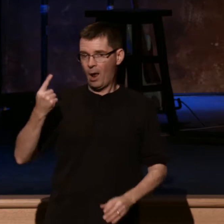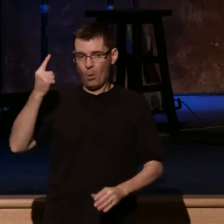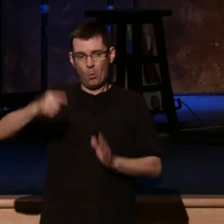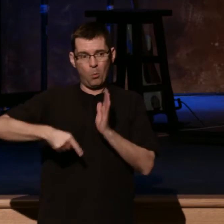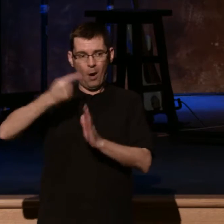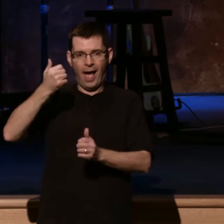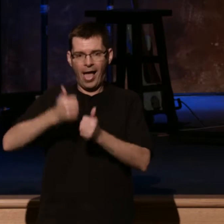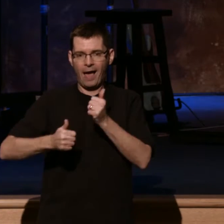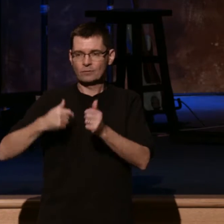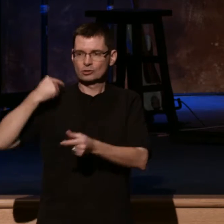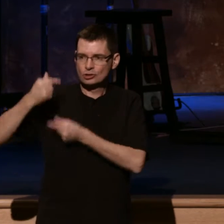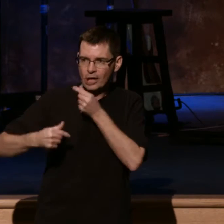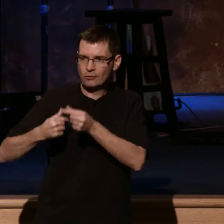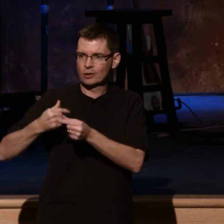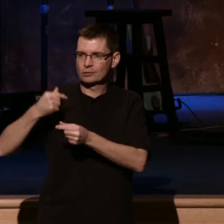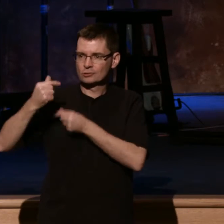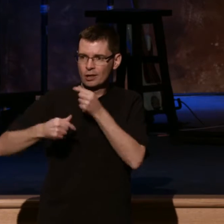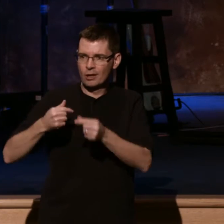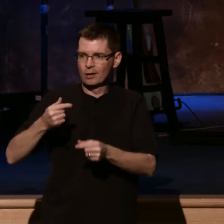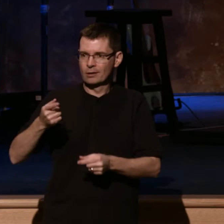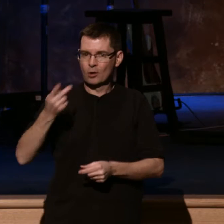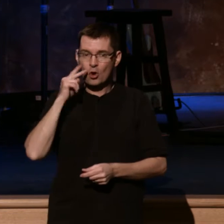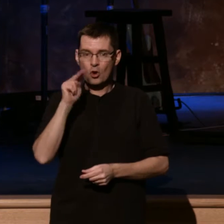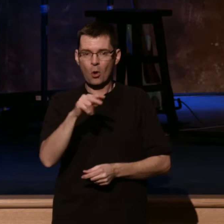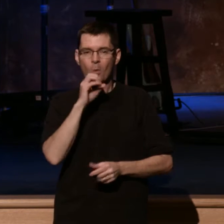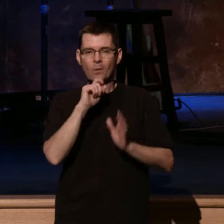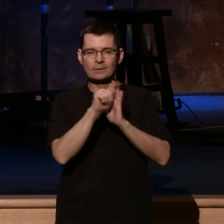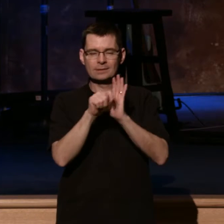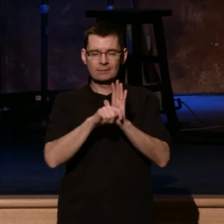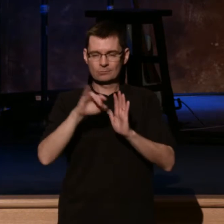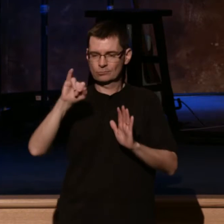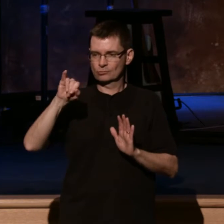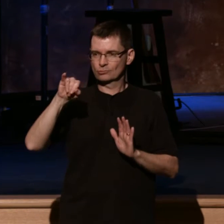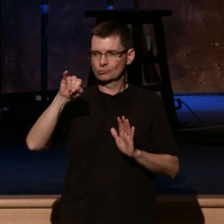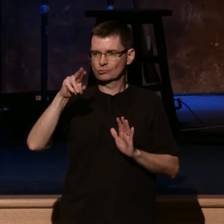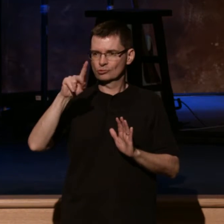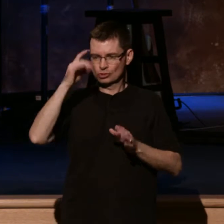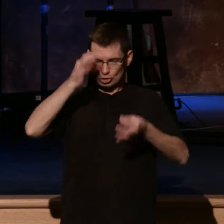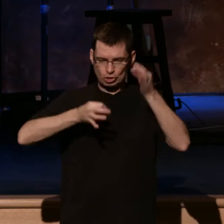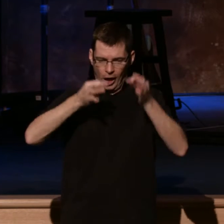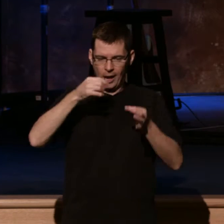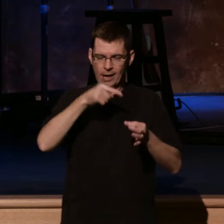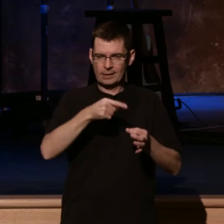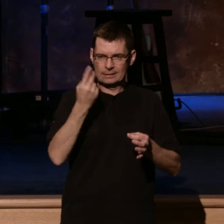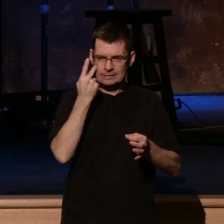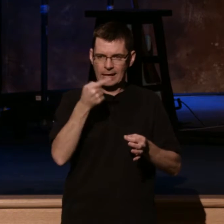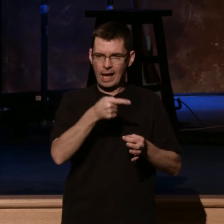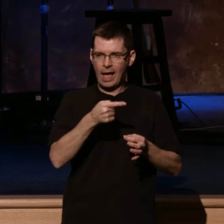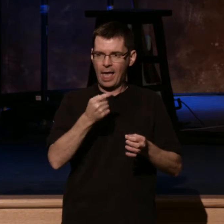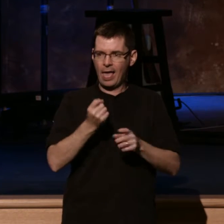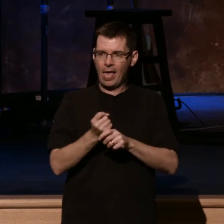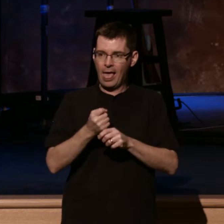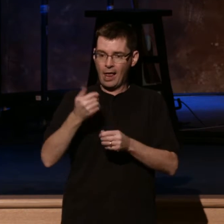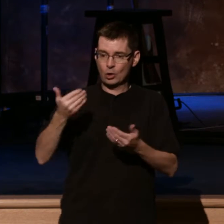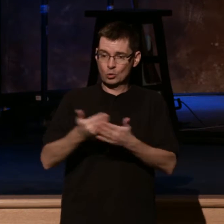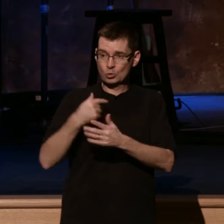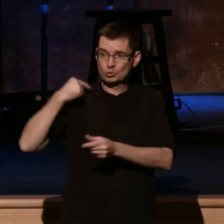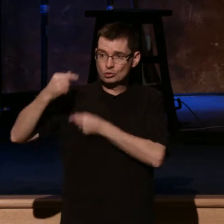there arose another generation after them who knew not the Lord, neither did they know his works. And indeed,